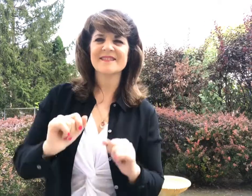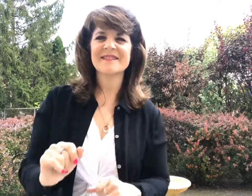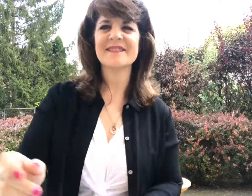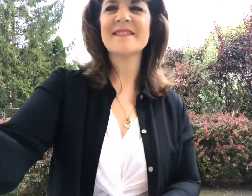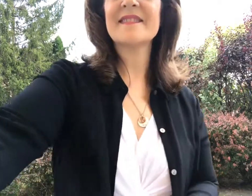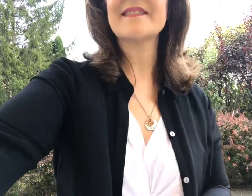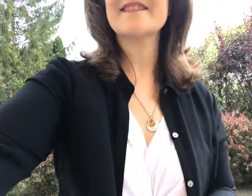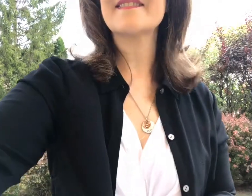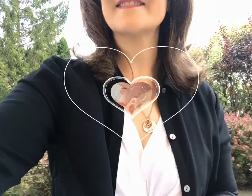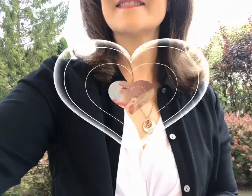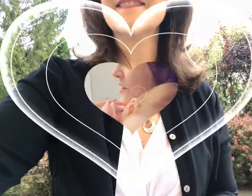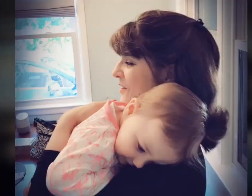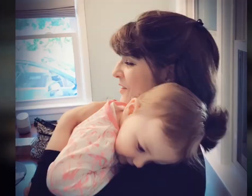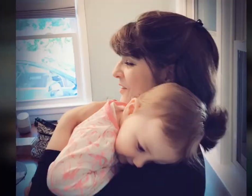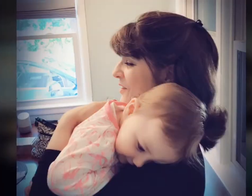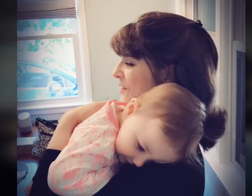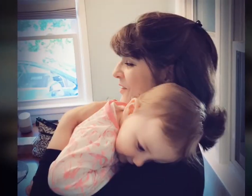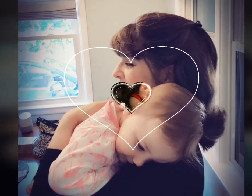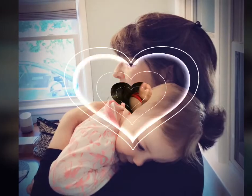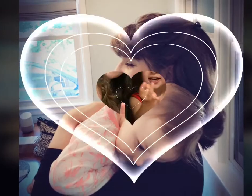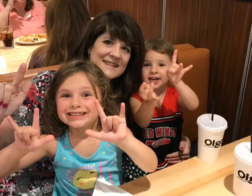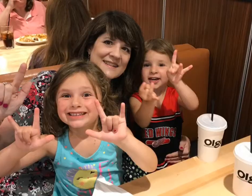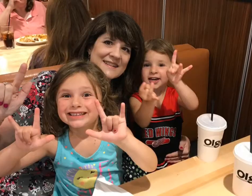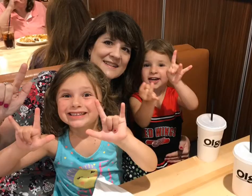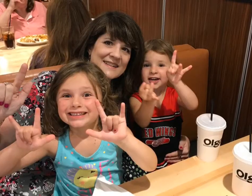Once I seven old. Thank